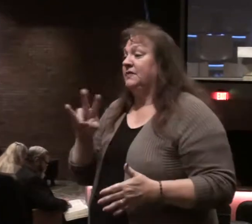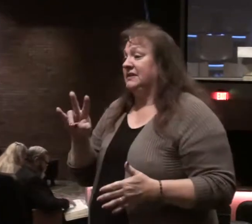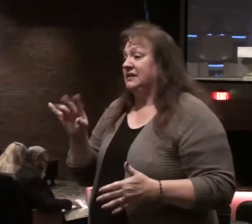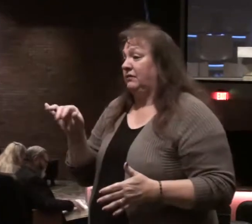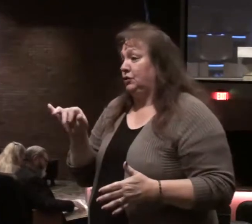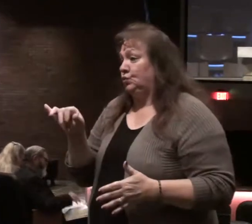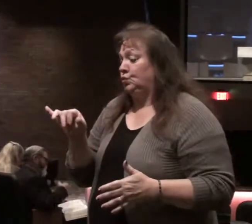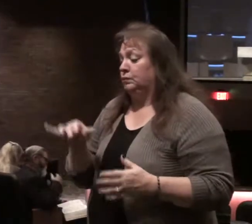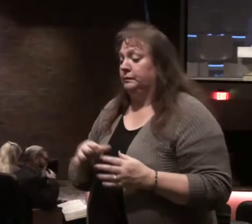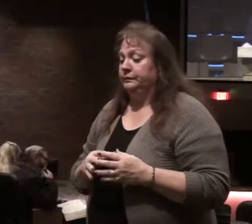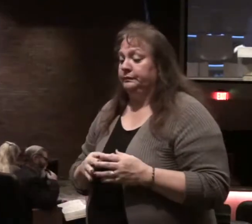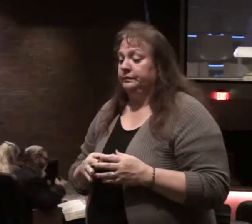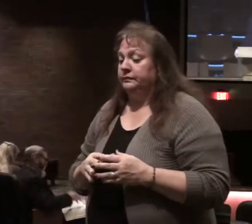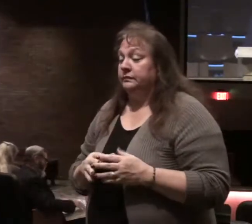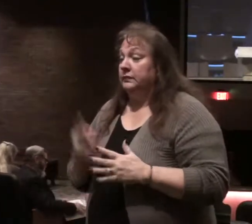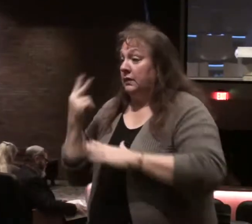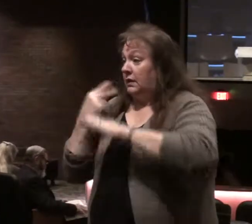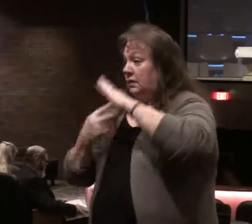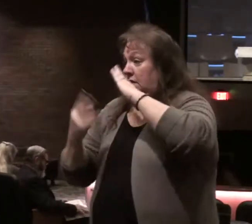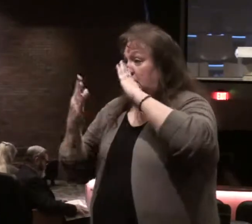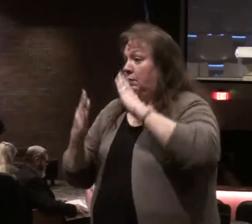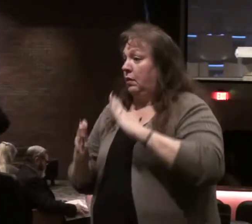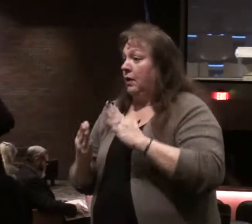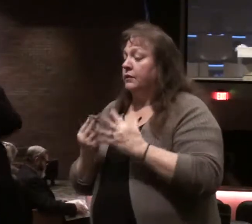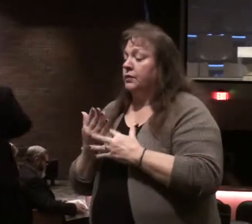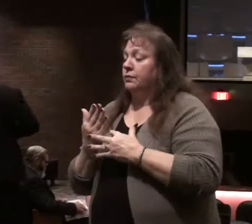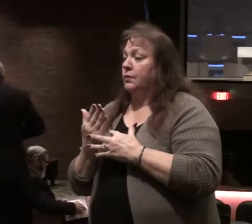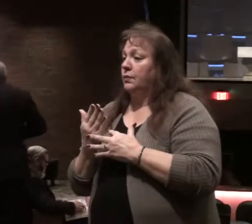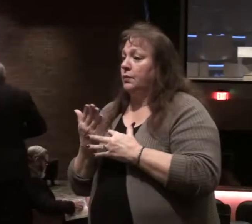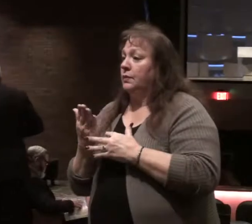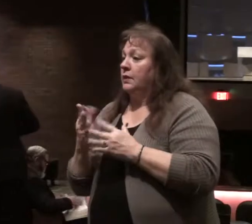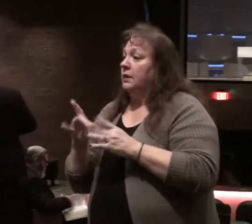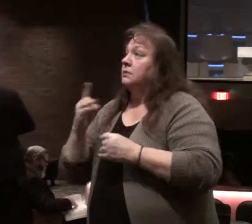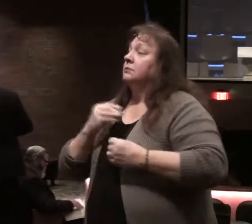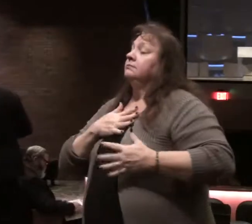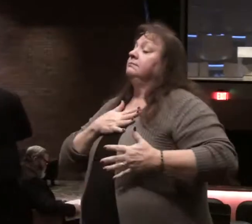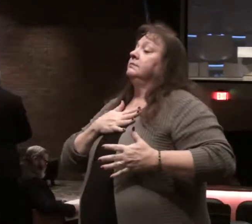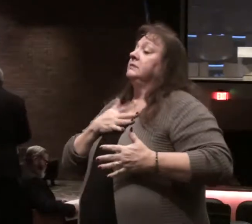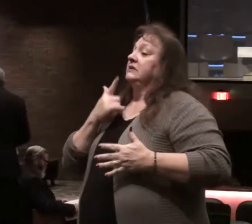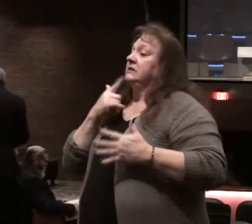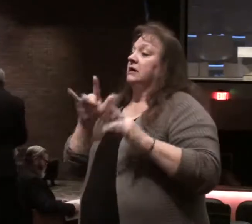well. The prophet, by inspiration of the Spirit, repeats it.